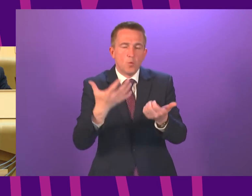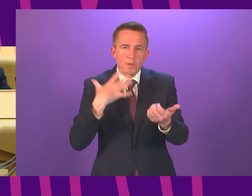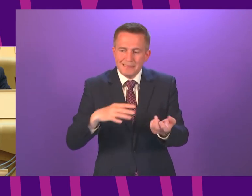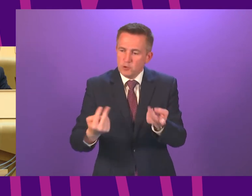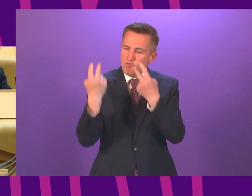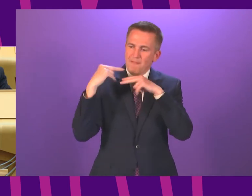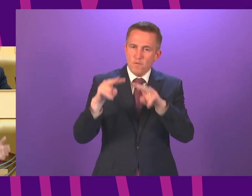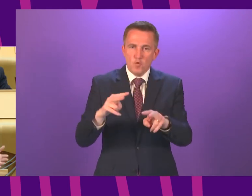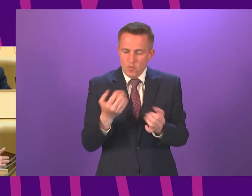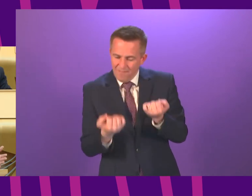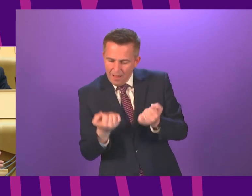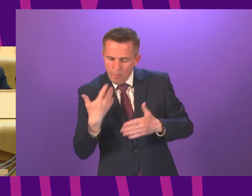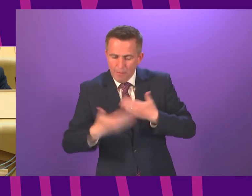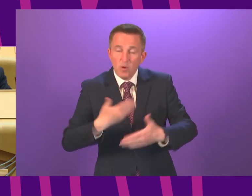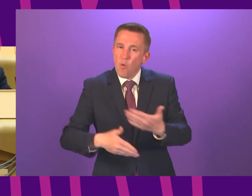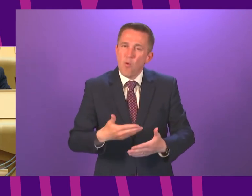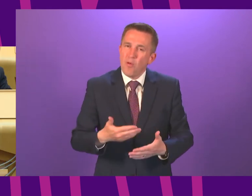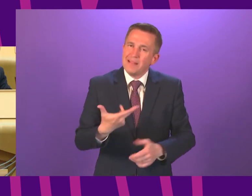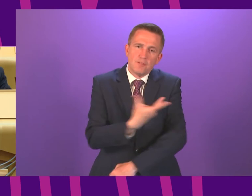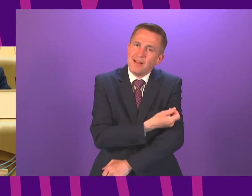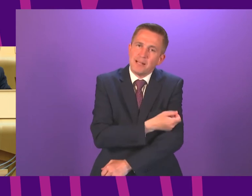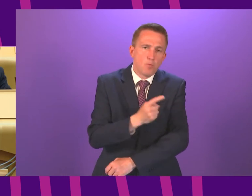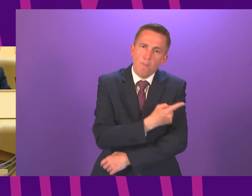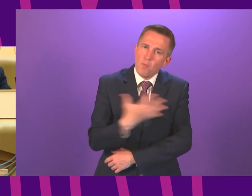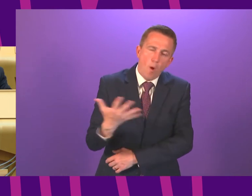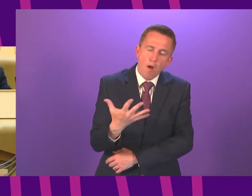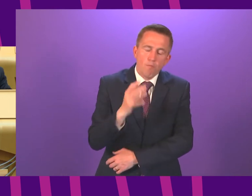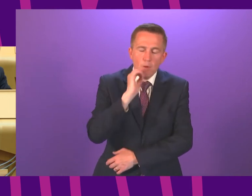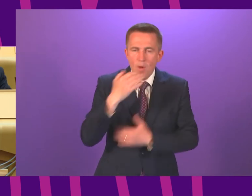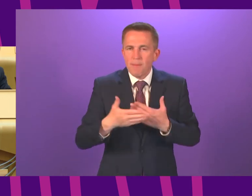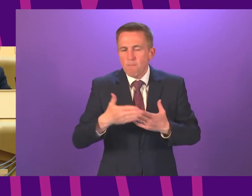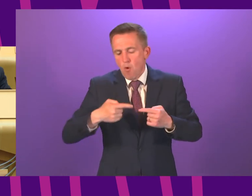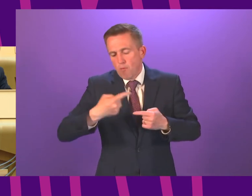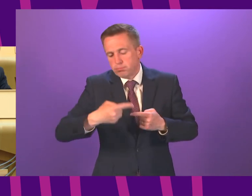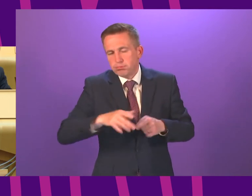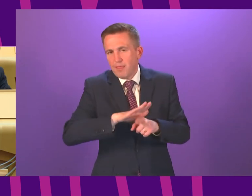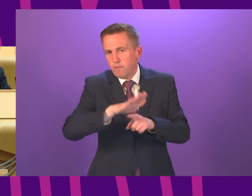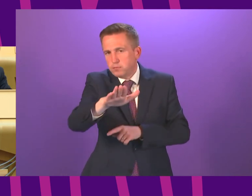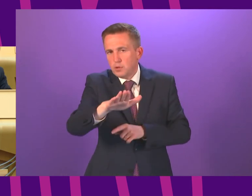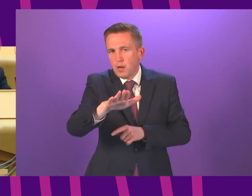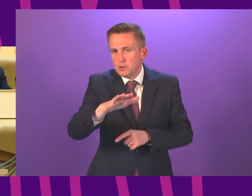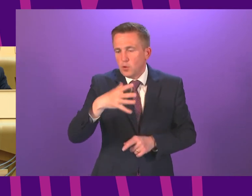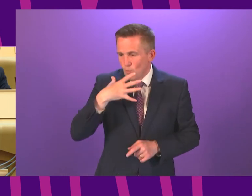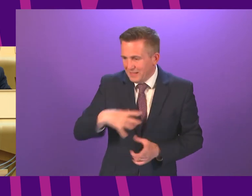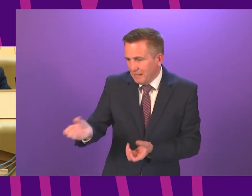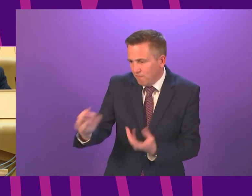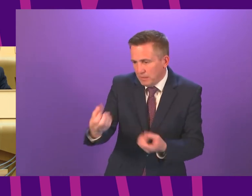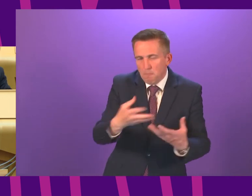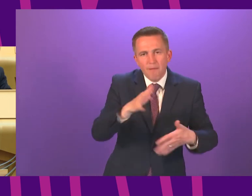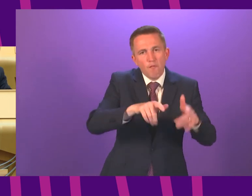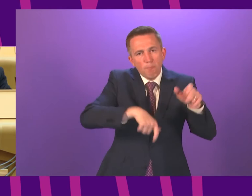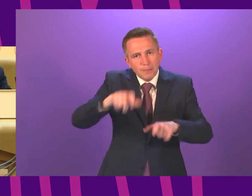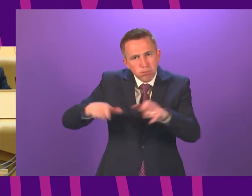will not be a one-off vaccination programme that we do take stock that we hear the experiences of people and we try to